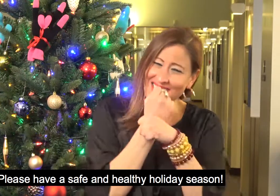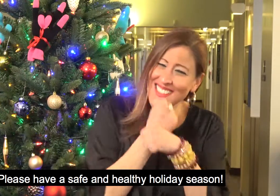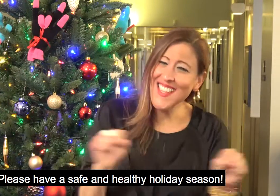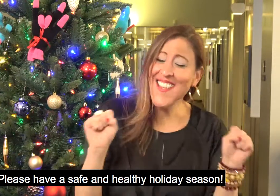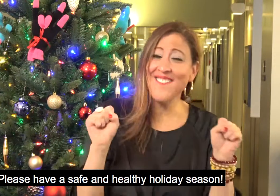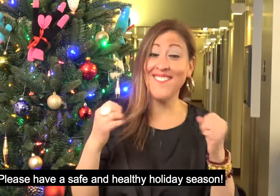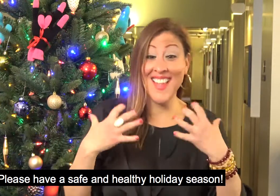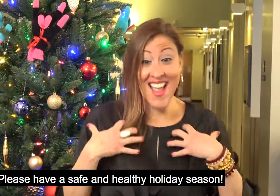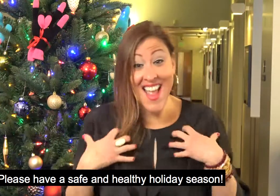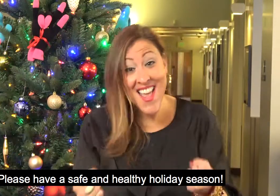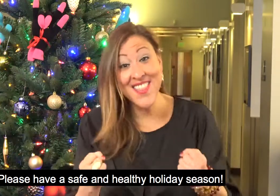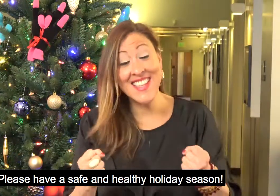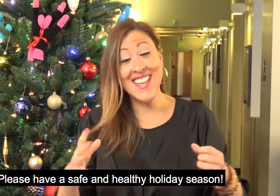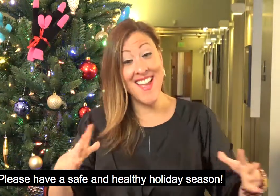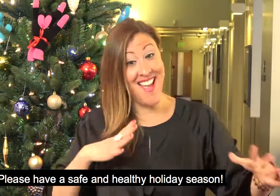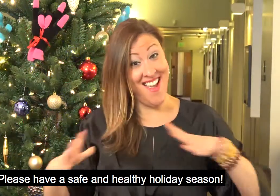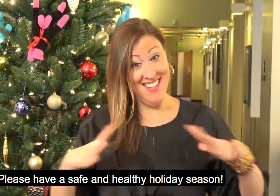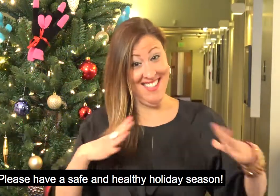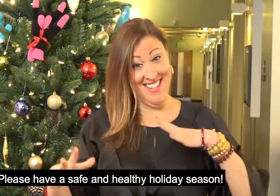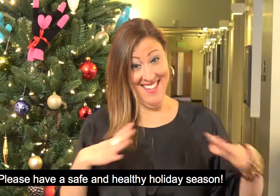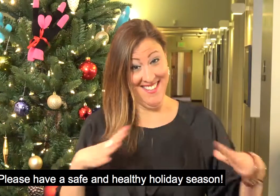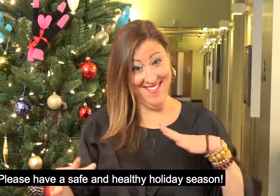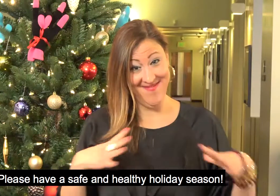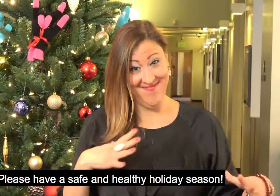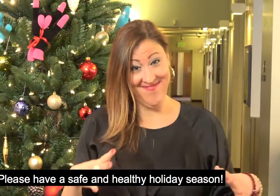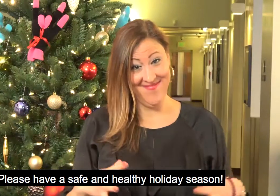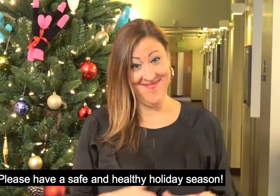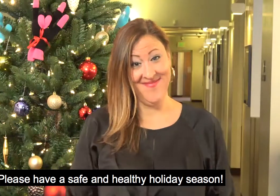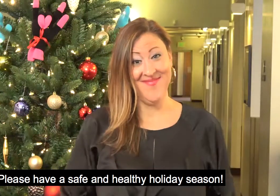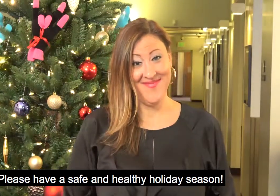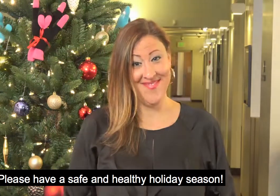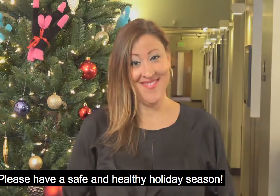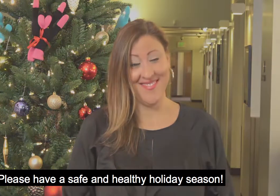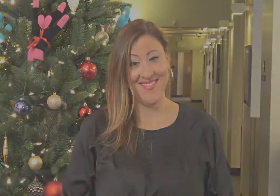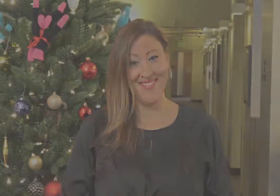and healthy holiday season you